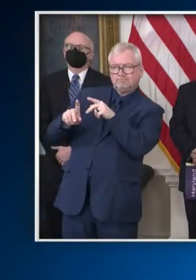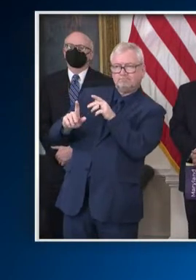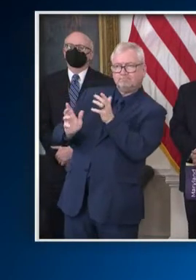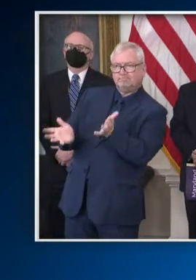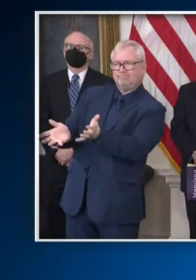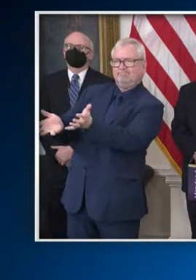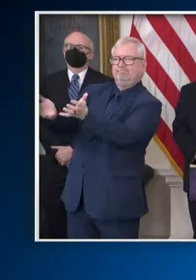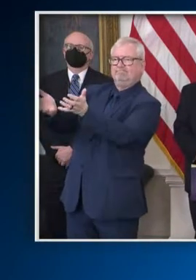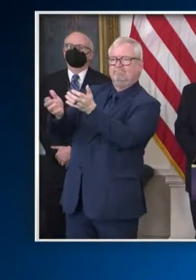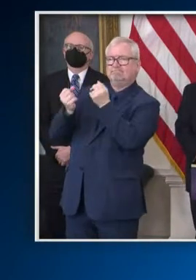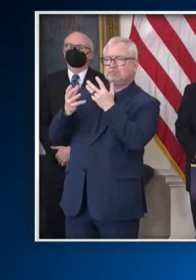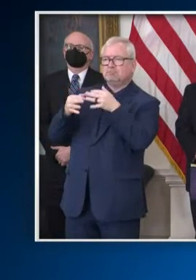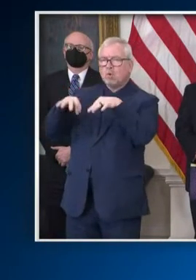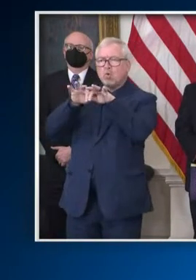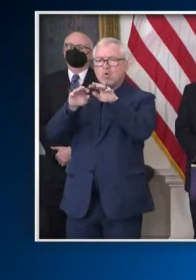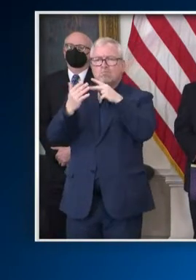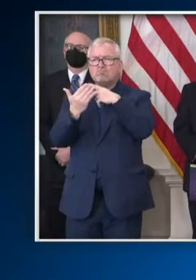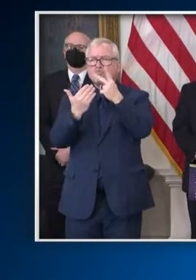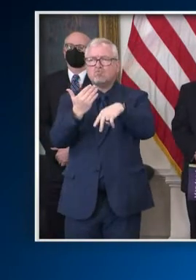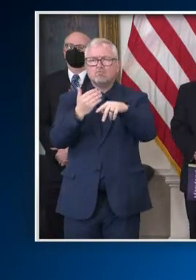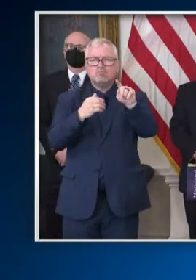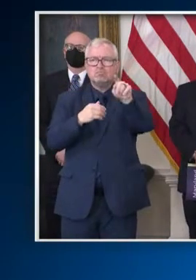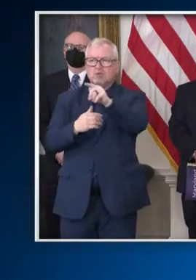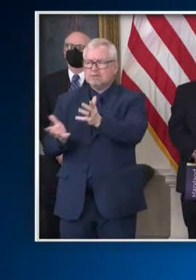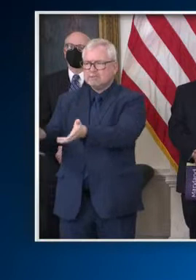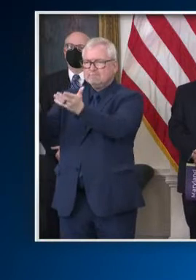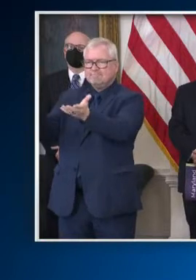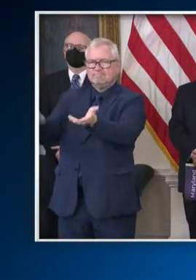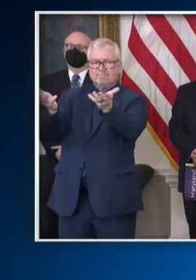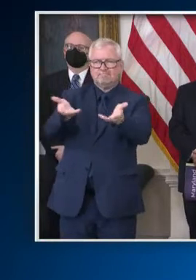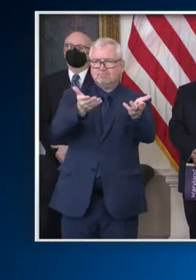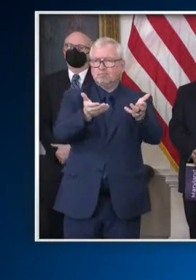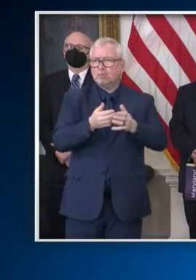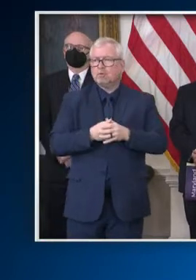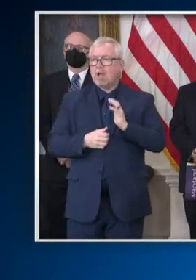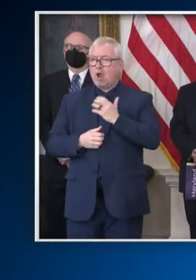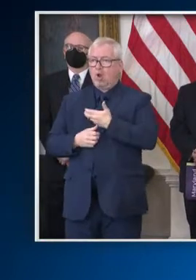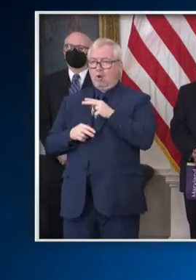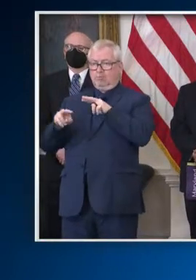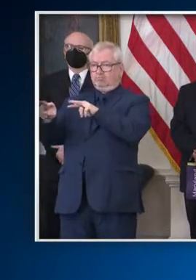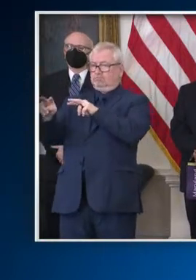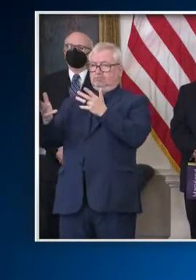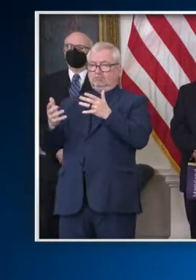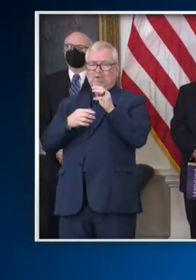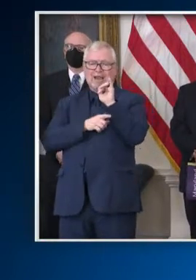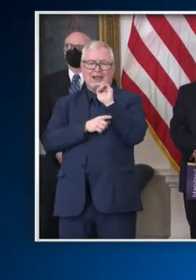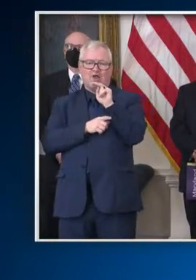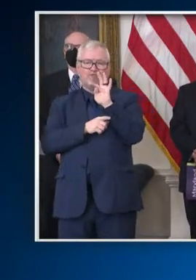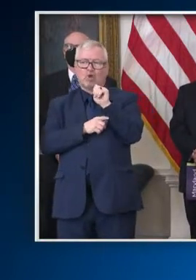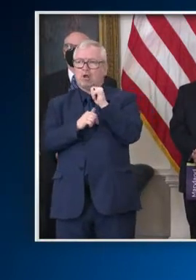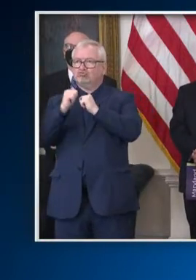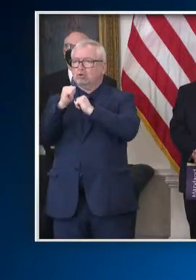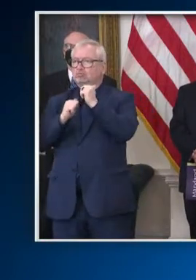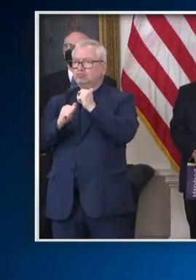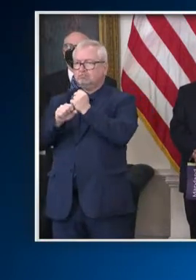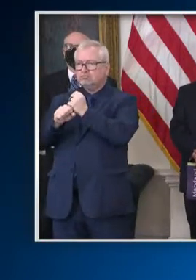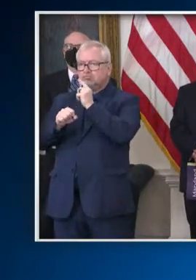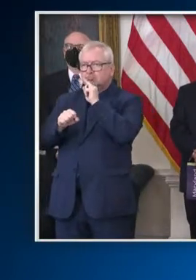We are continuing our balanced approach to infrastructure with $1.4 billion